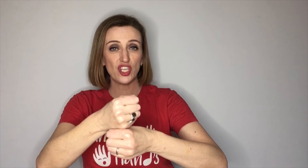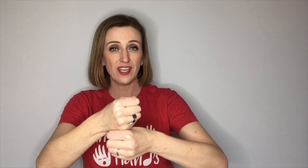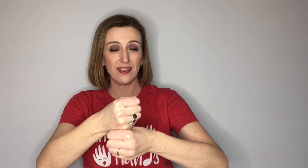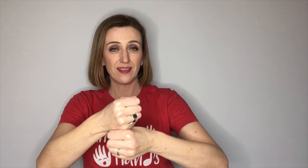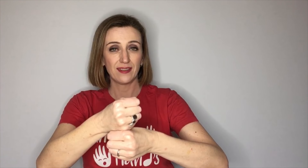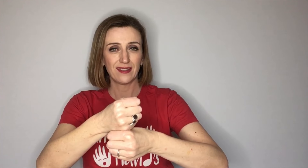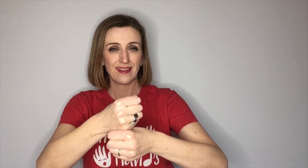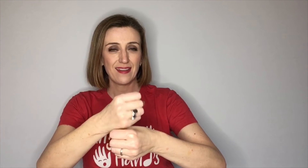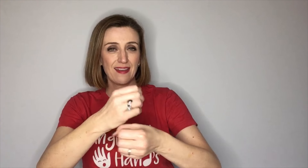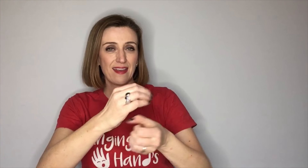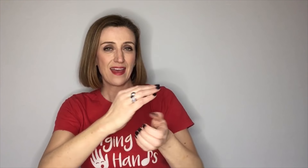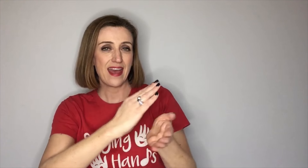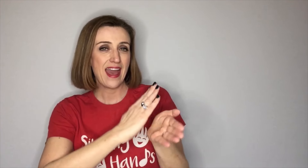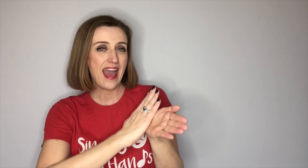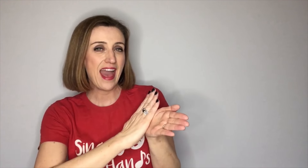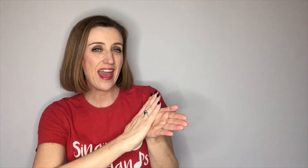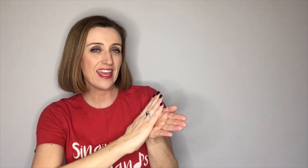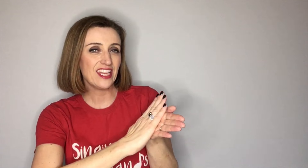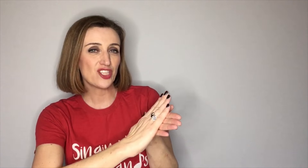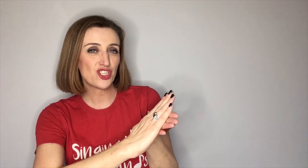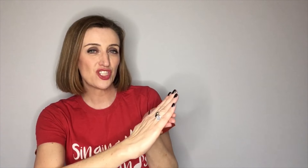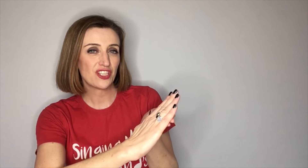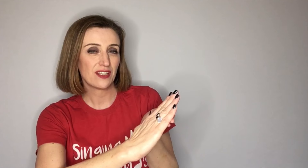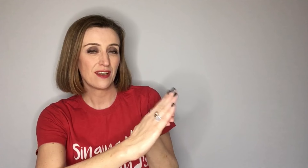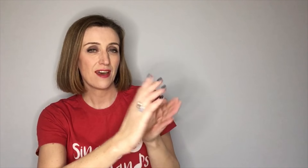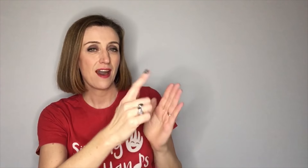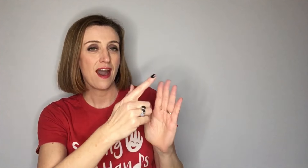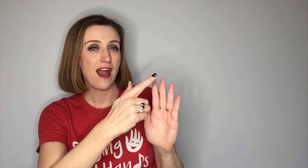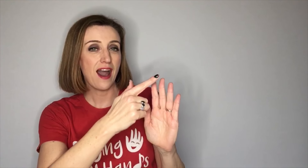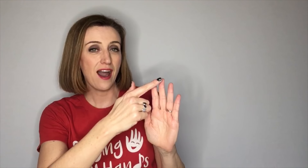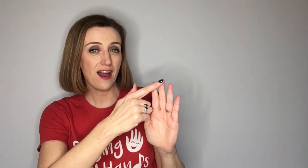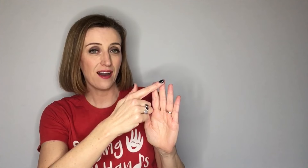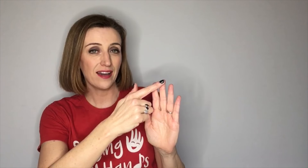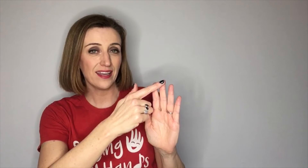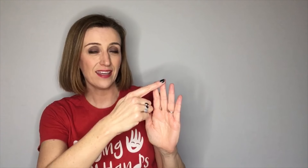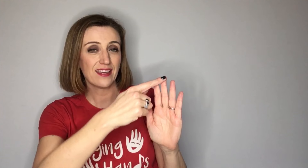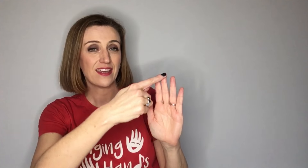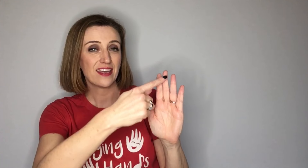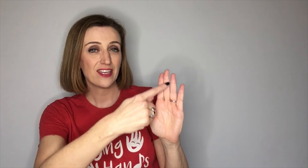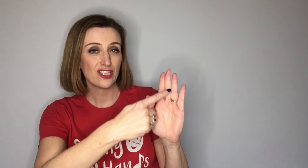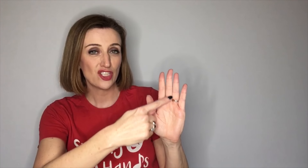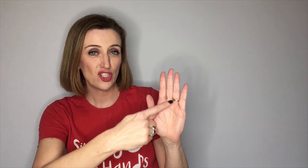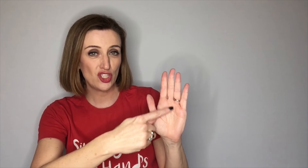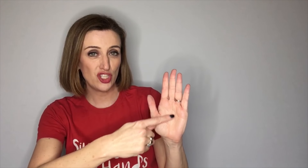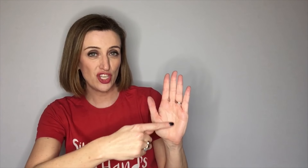H I J